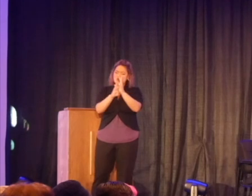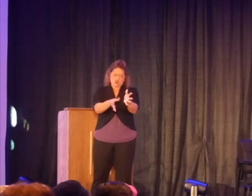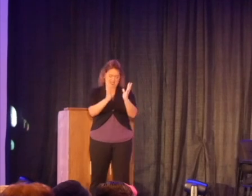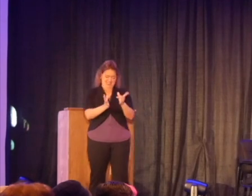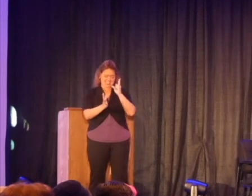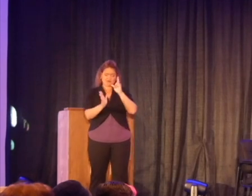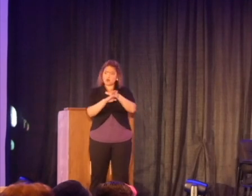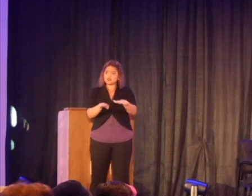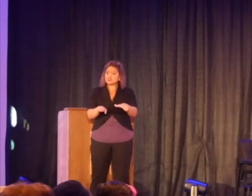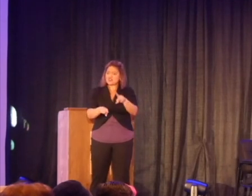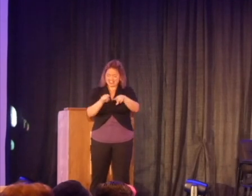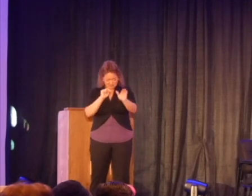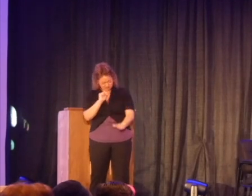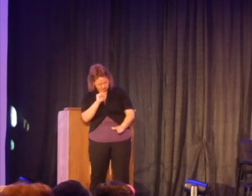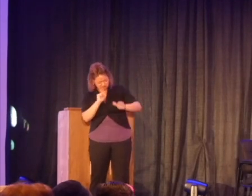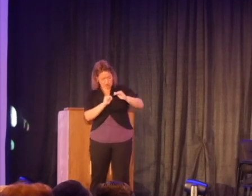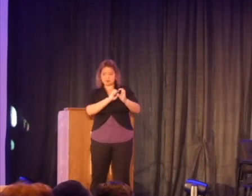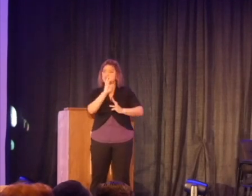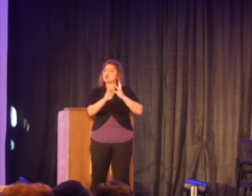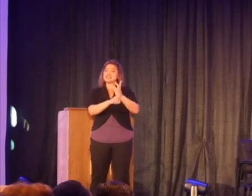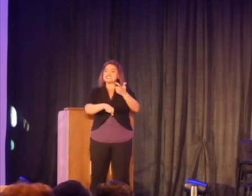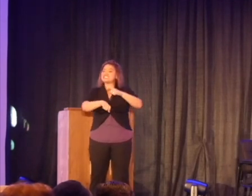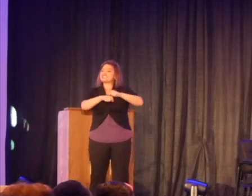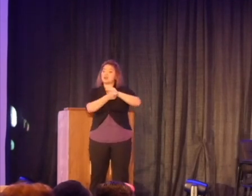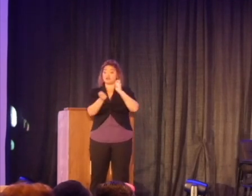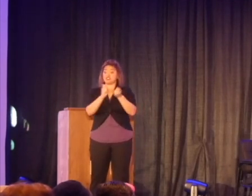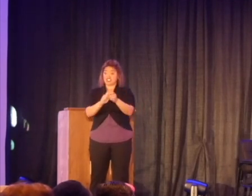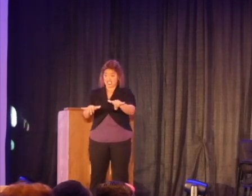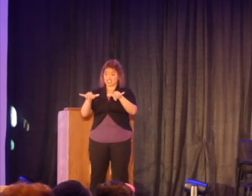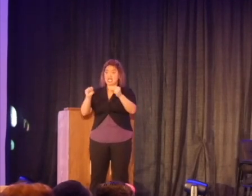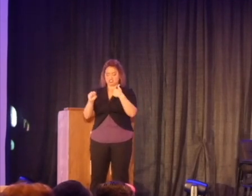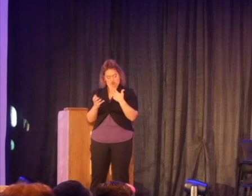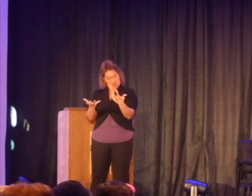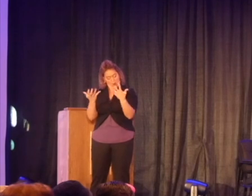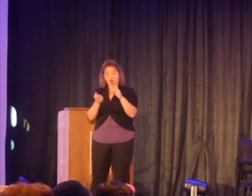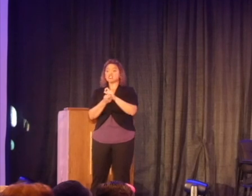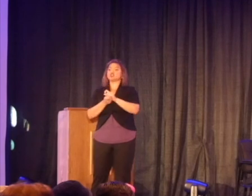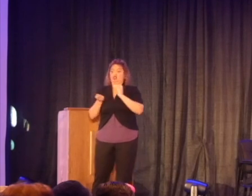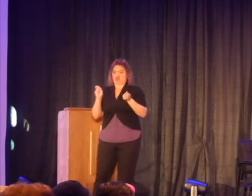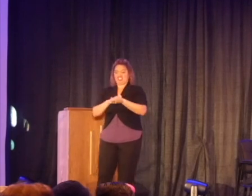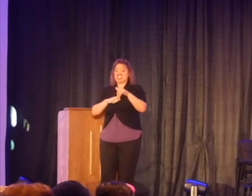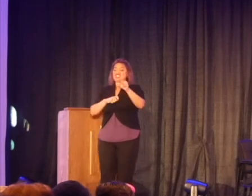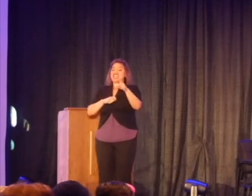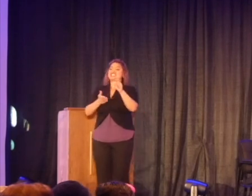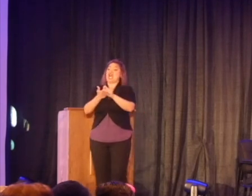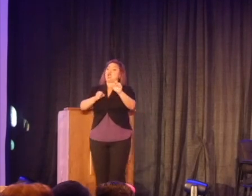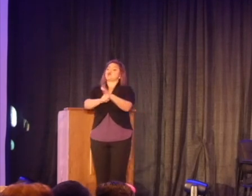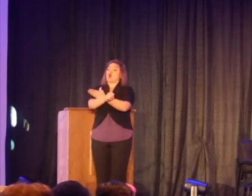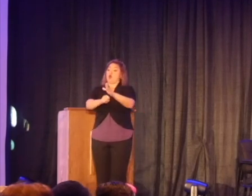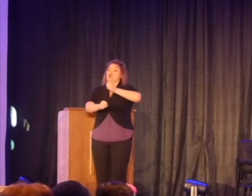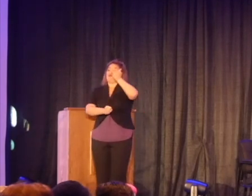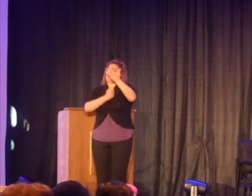This cannot be what they grow up in. Time for change? Yes. And did I want to change? Absolutely. I wrote a musical and